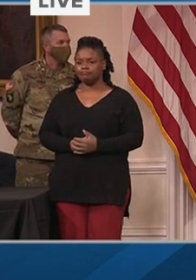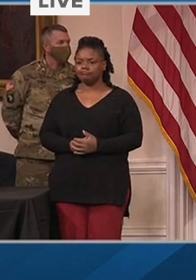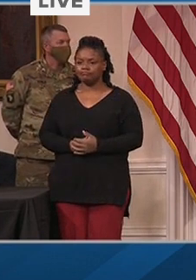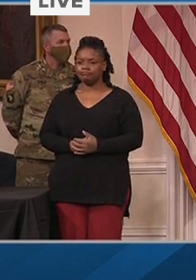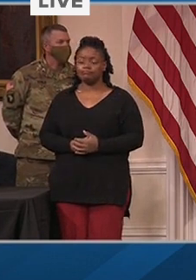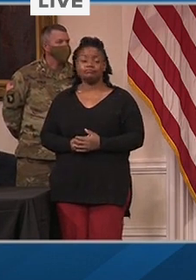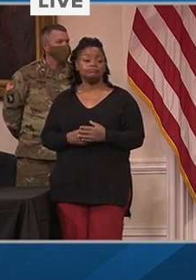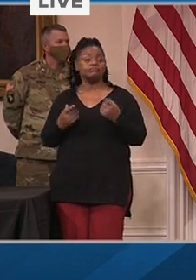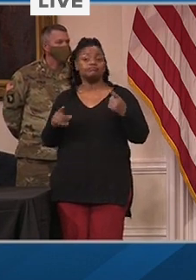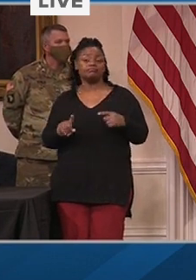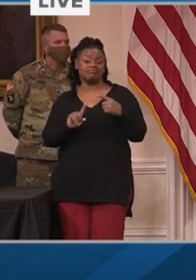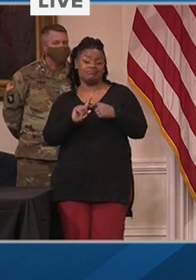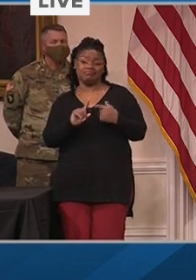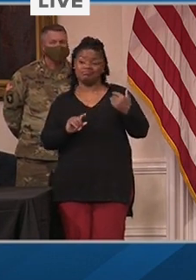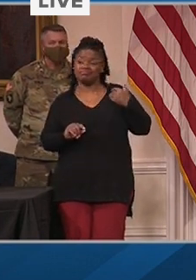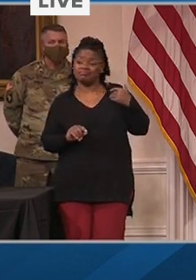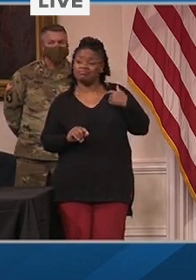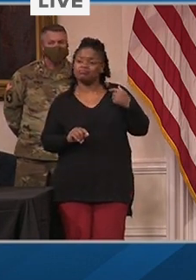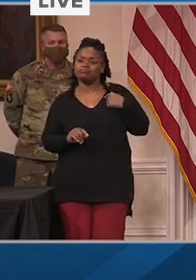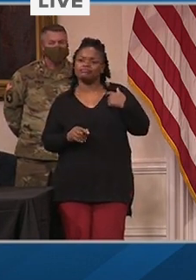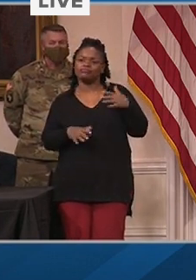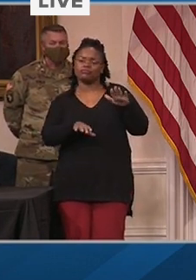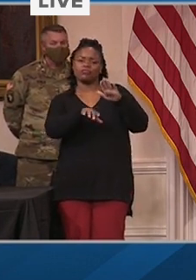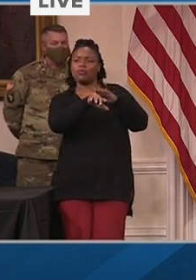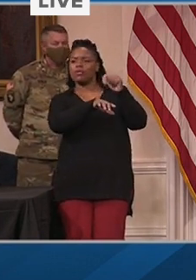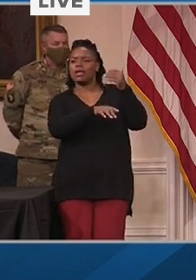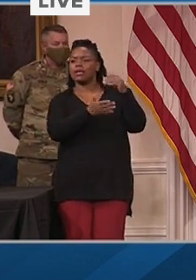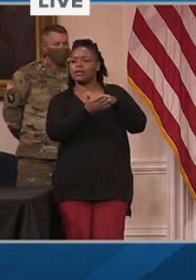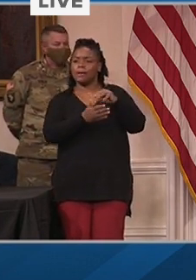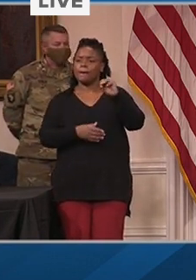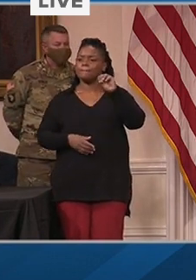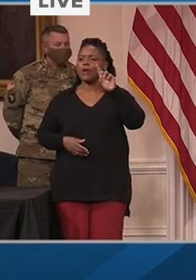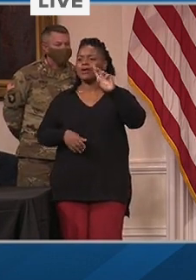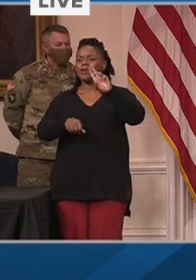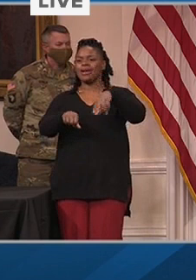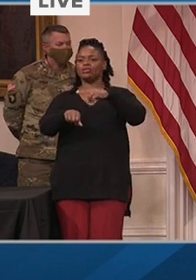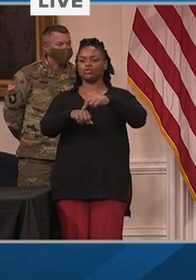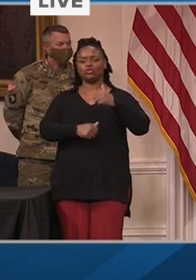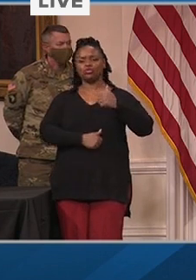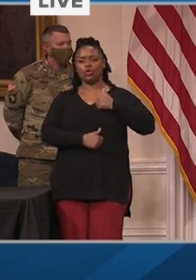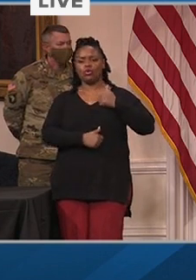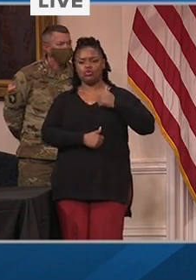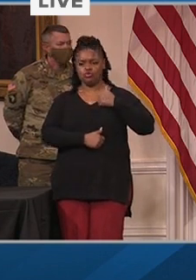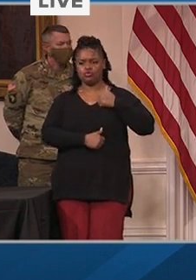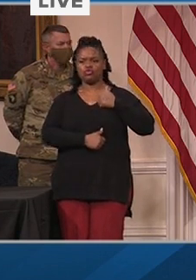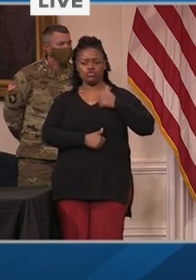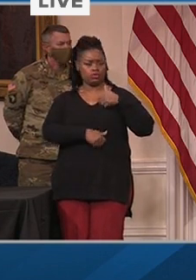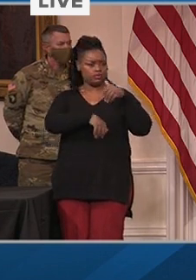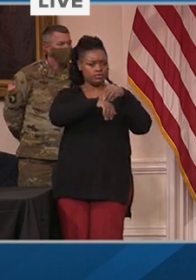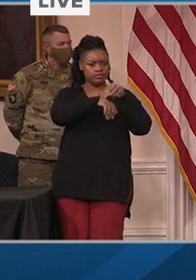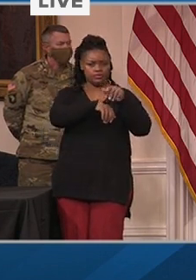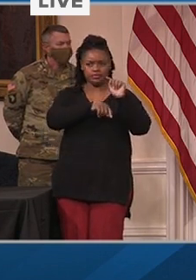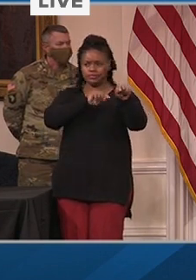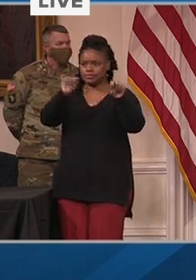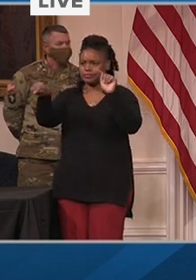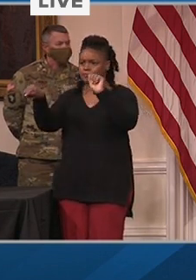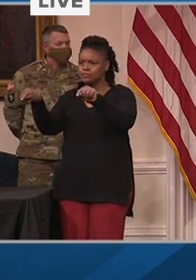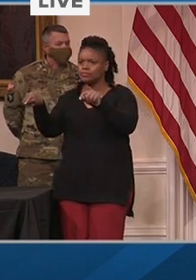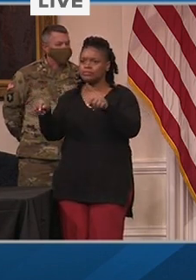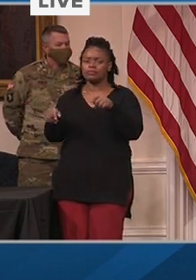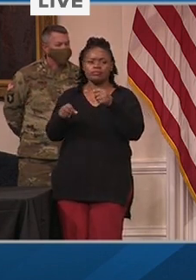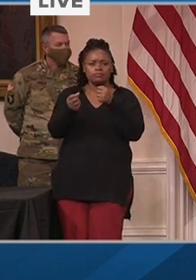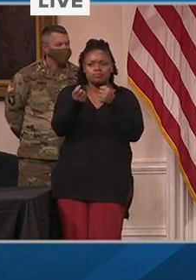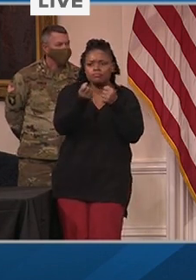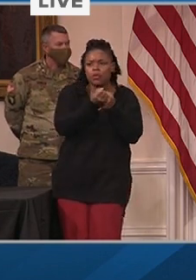I reactivated the Maryland National Guard to the Maryland support to state health officials for the